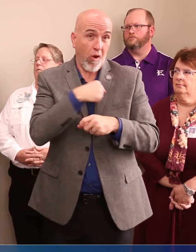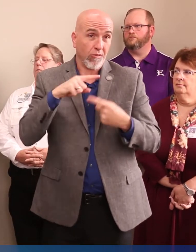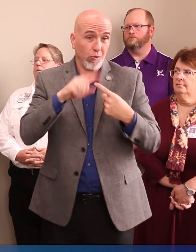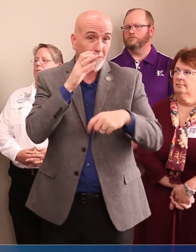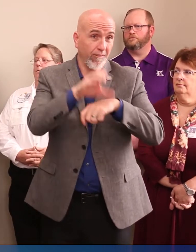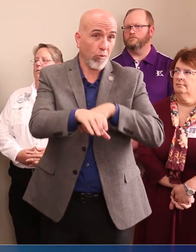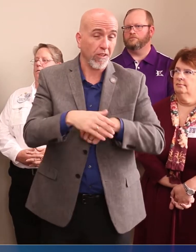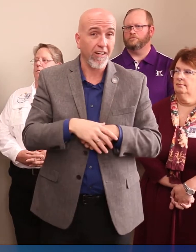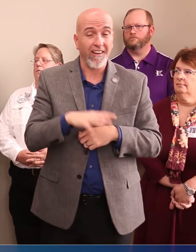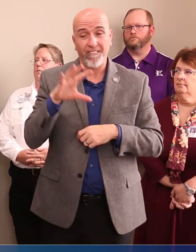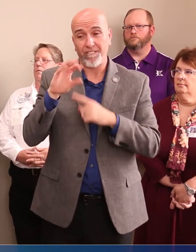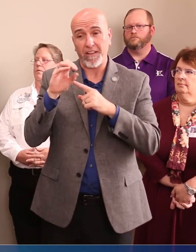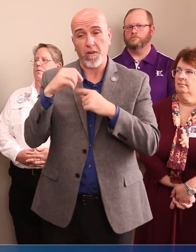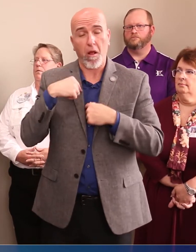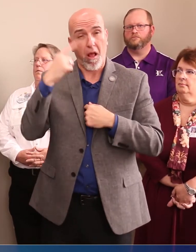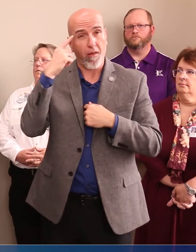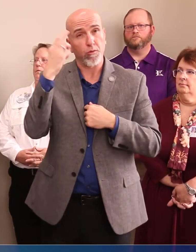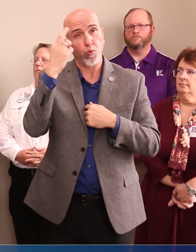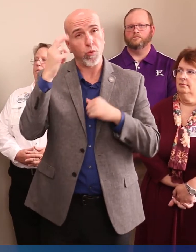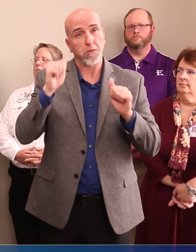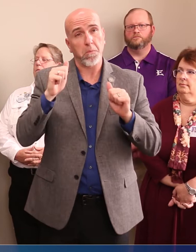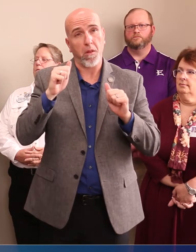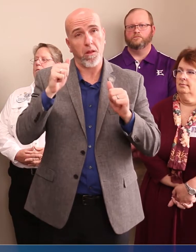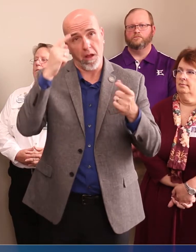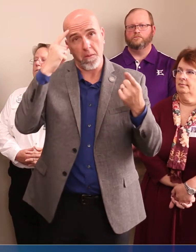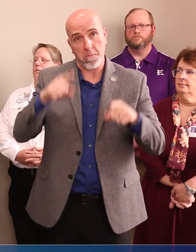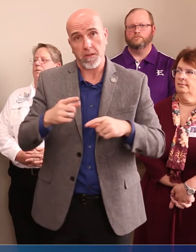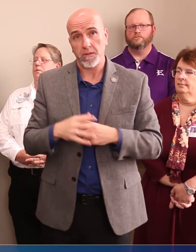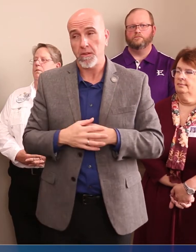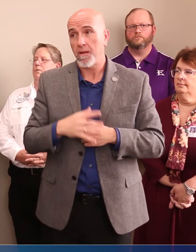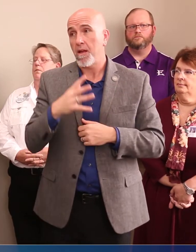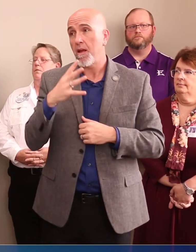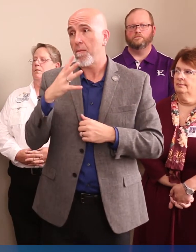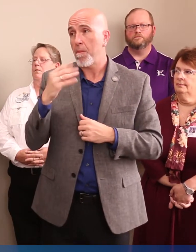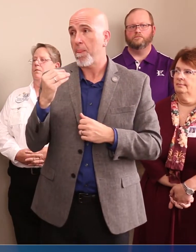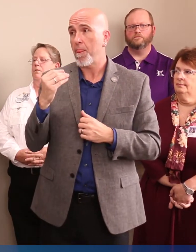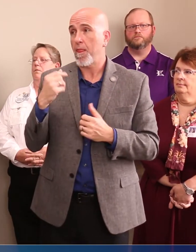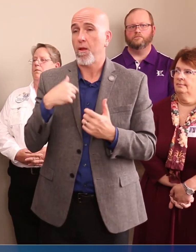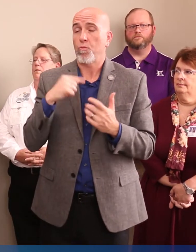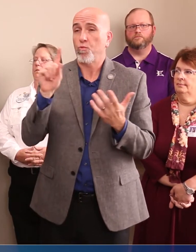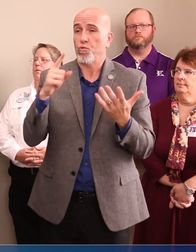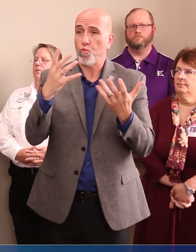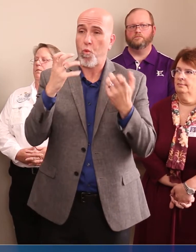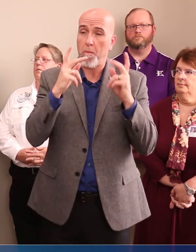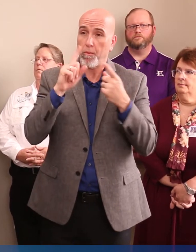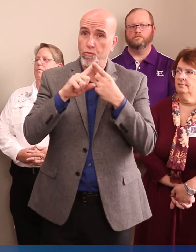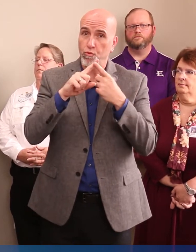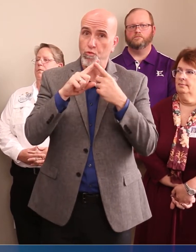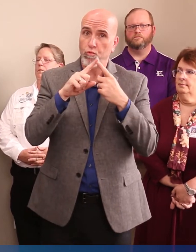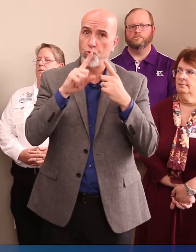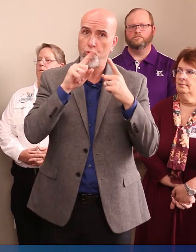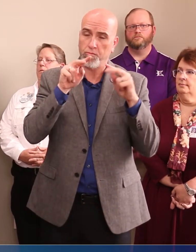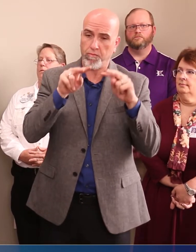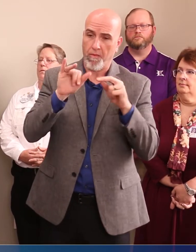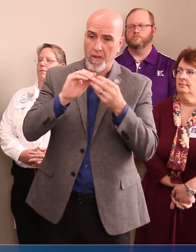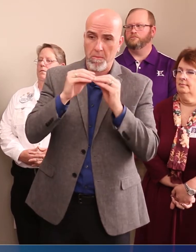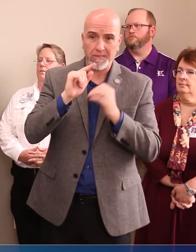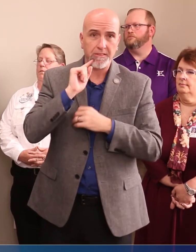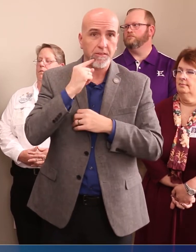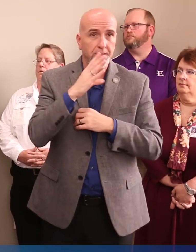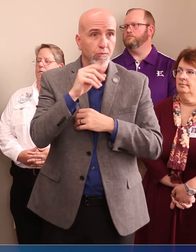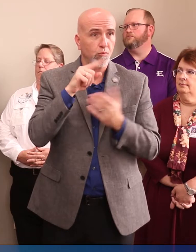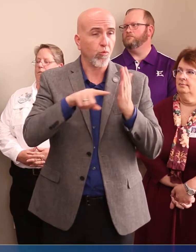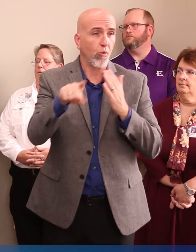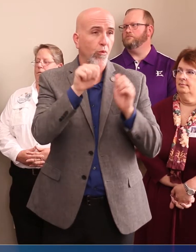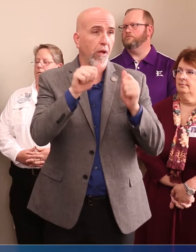50 is, I think, a reasonable compromise number. And we just want people to take that number seriously and do what